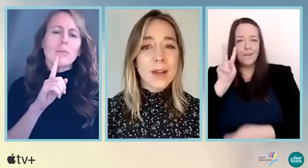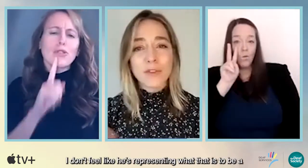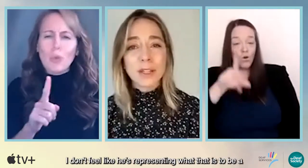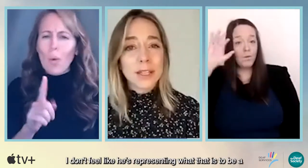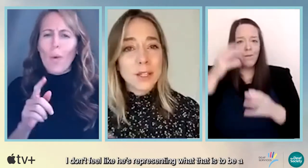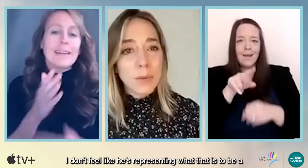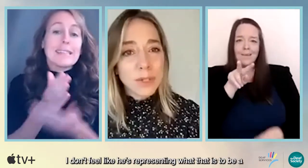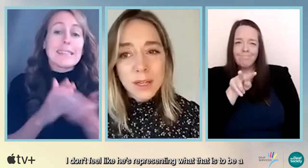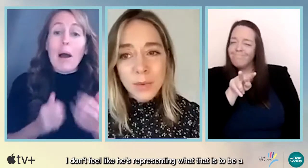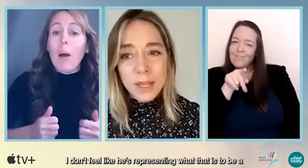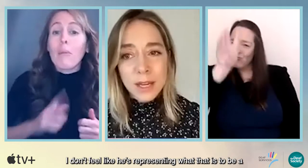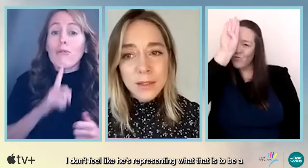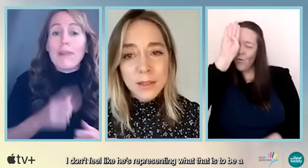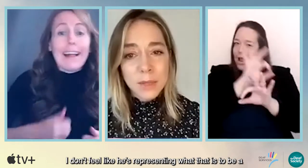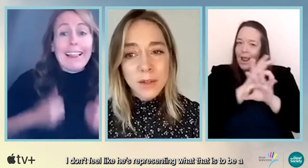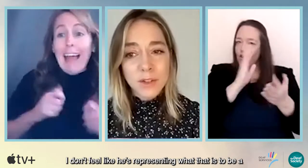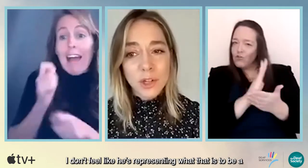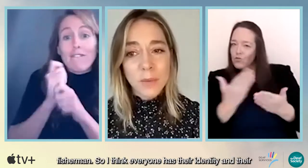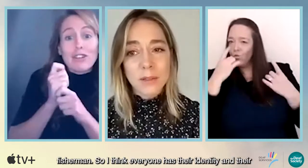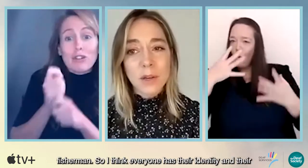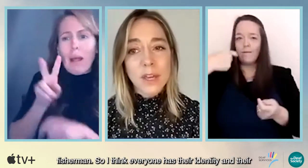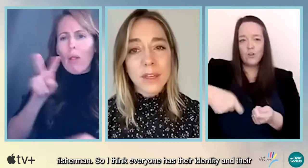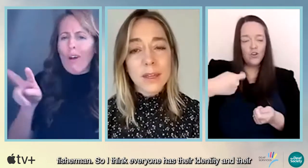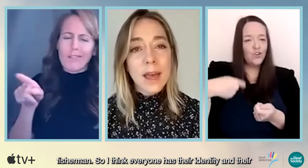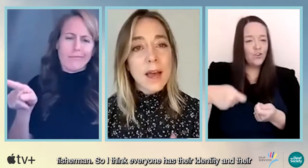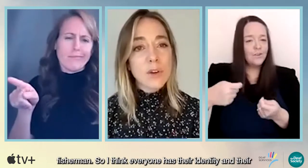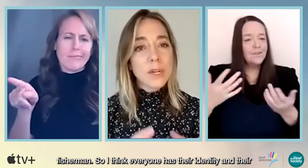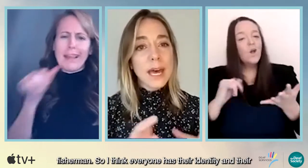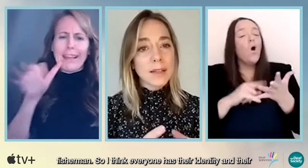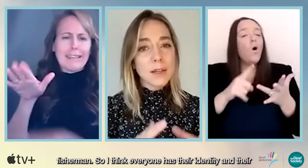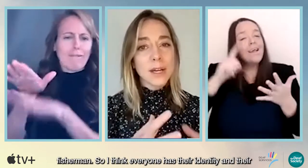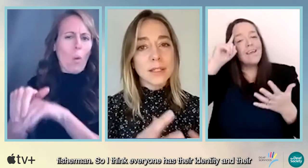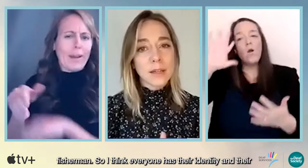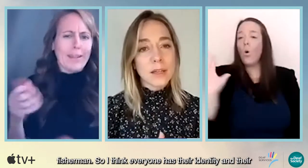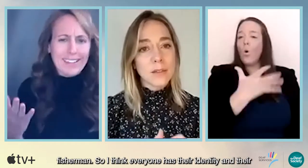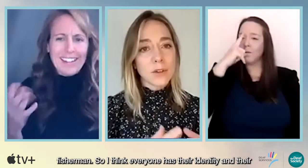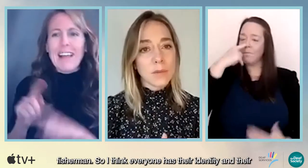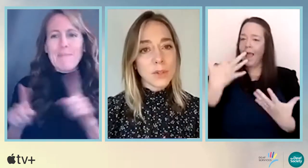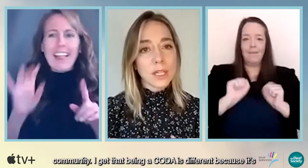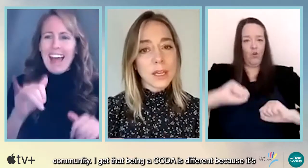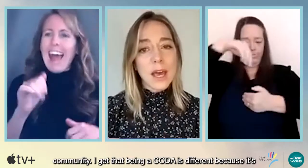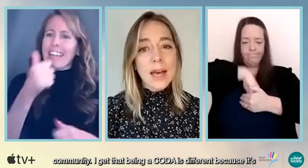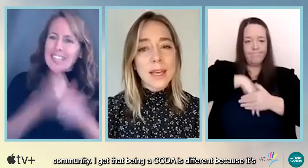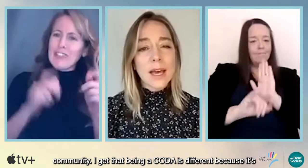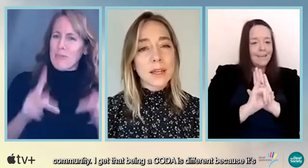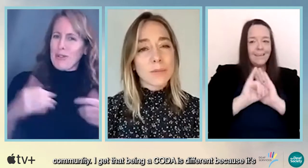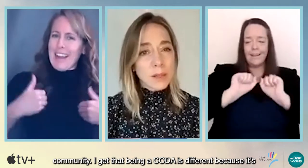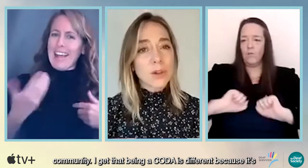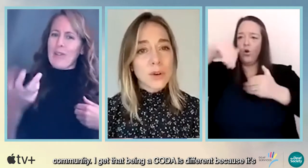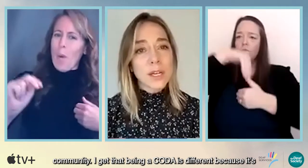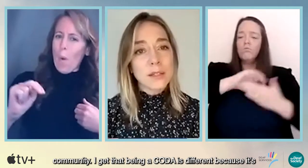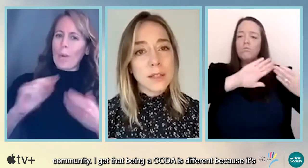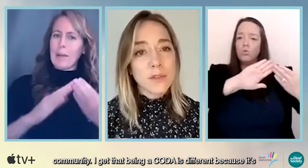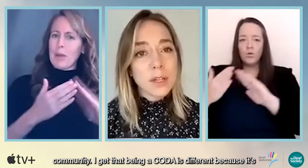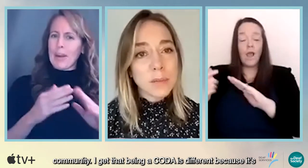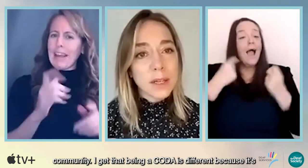I don't feel like he's representing what that is to be a fisherman. So I think everyone has their identity and their community. I get that being